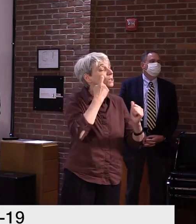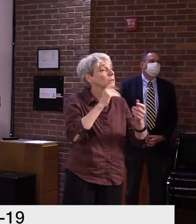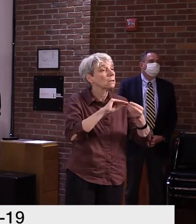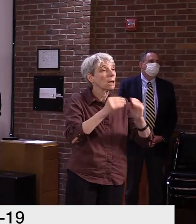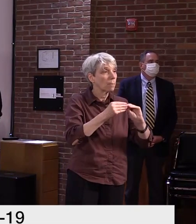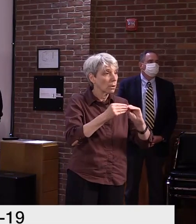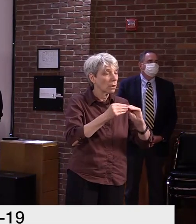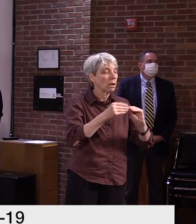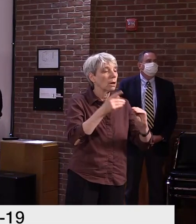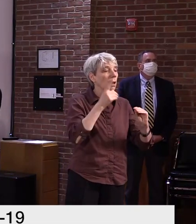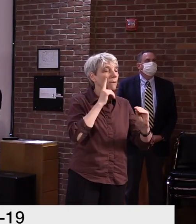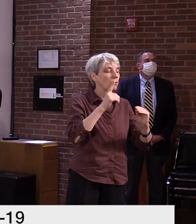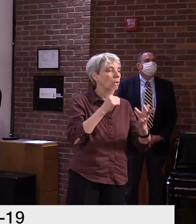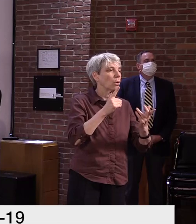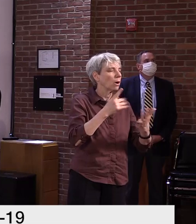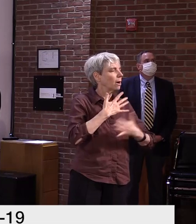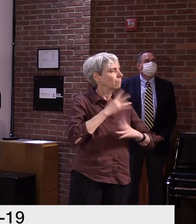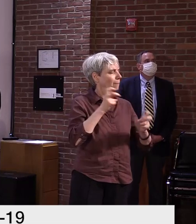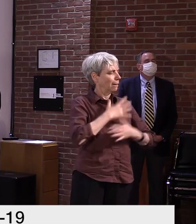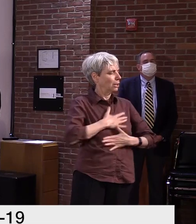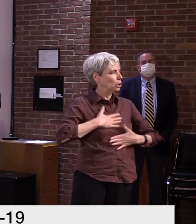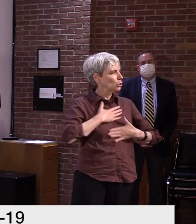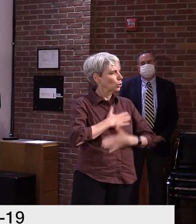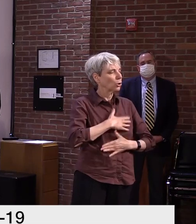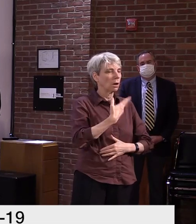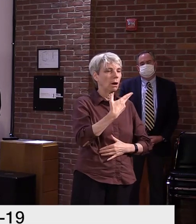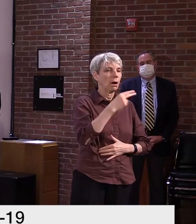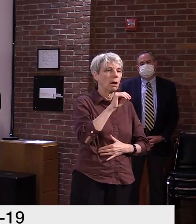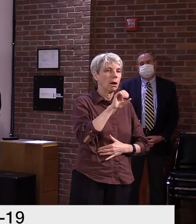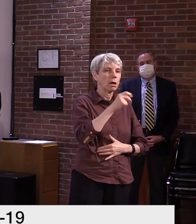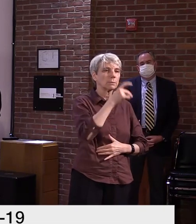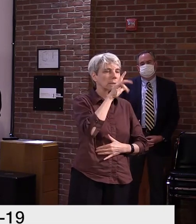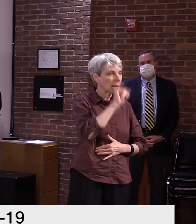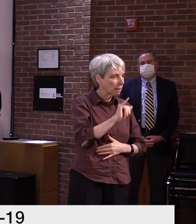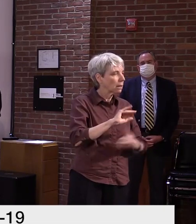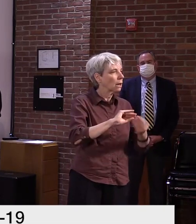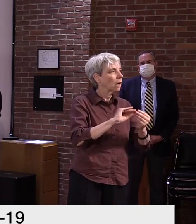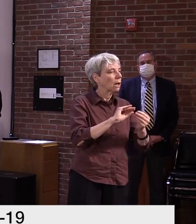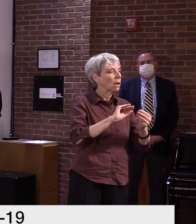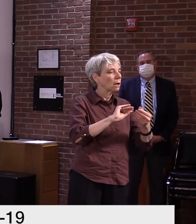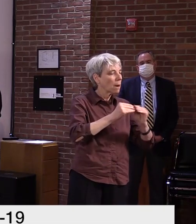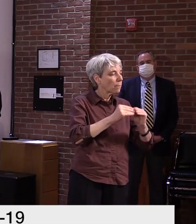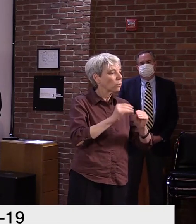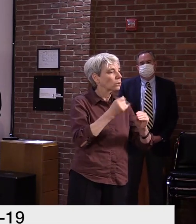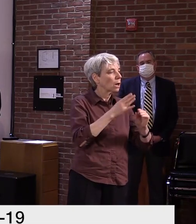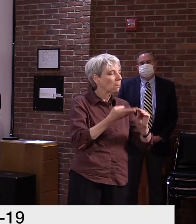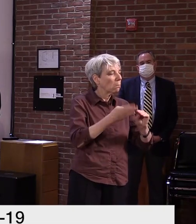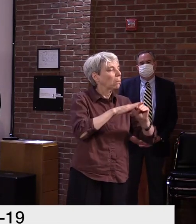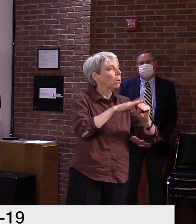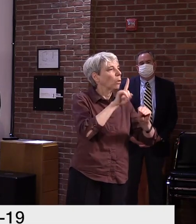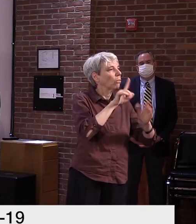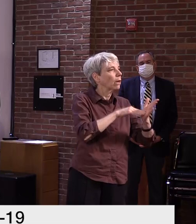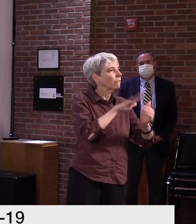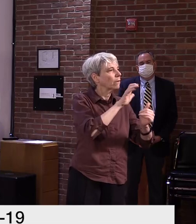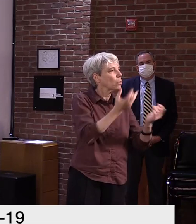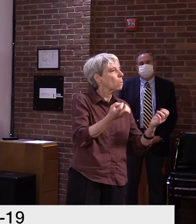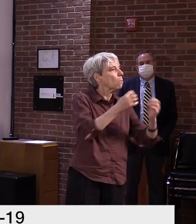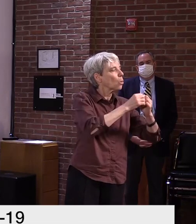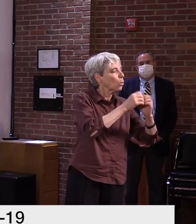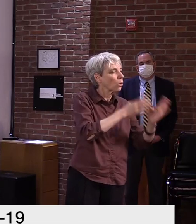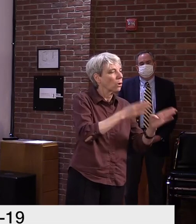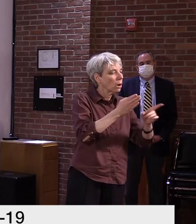jobs in the leisure and hospitality are up over the month by 1,500. Education